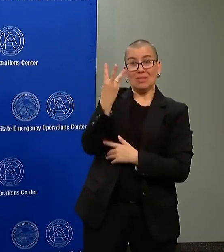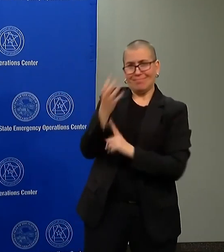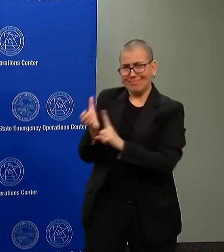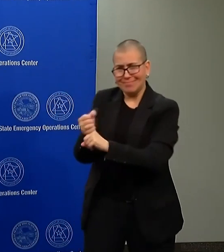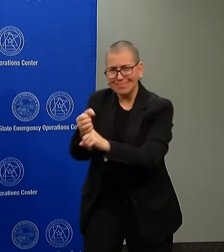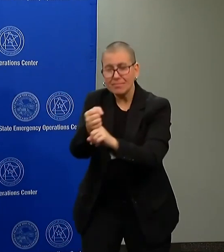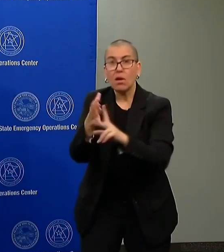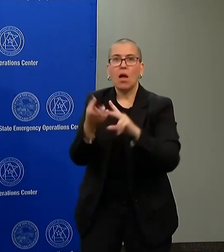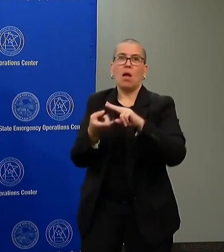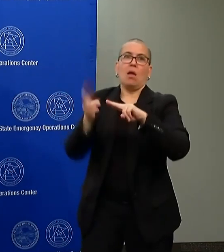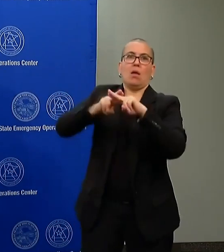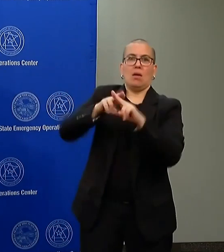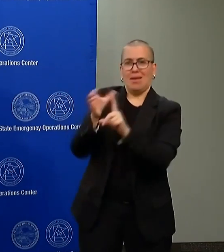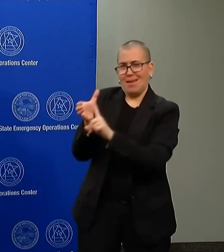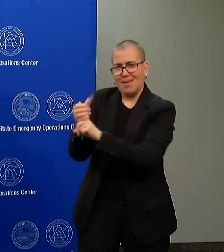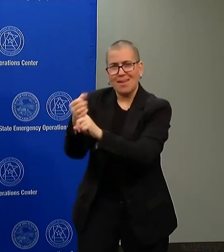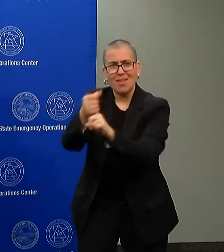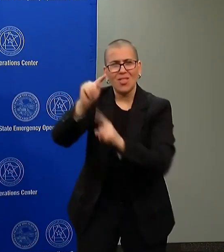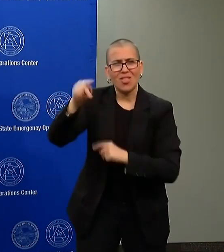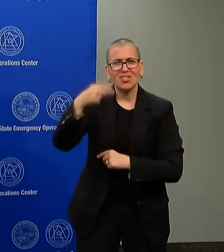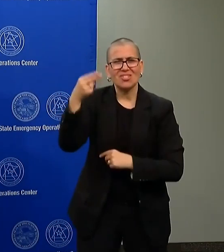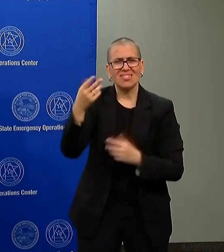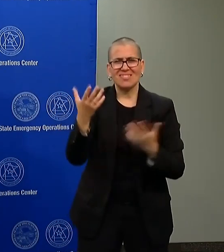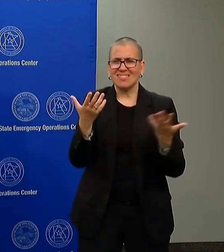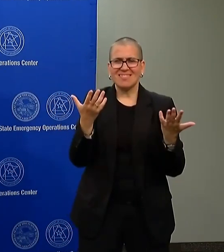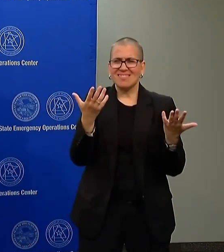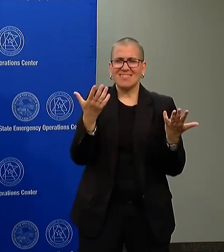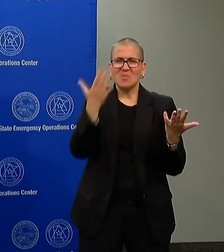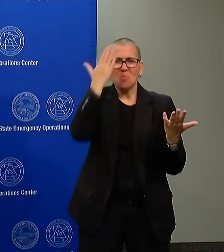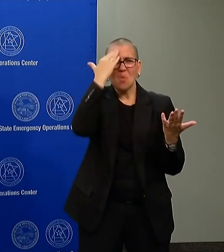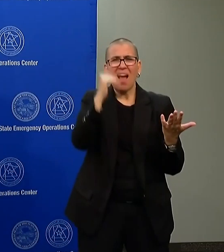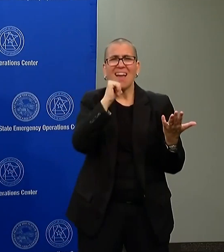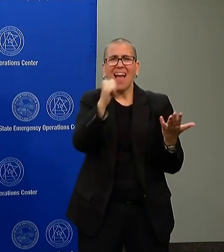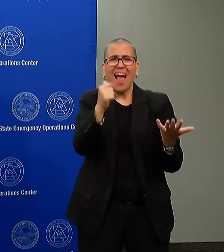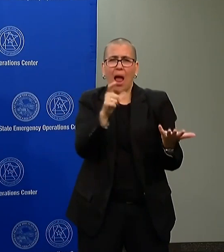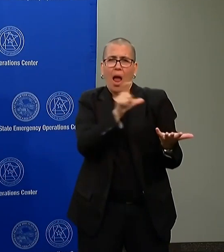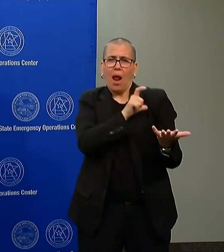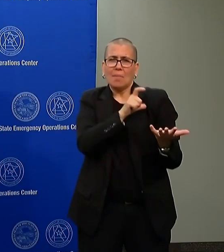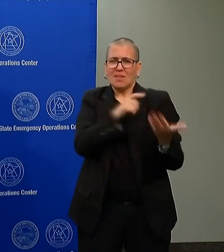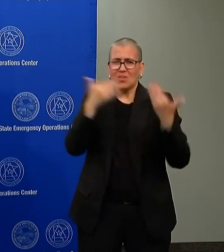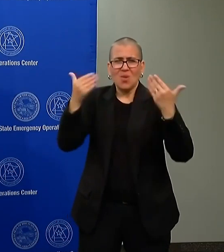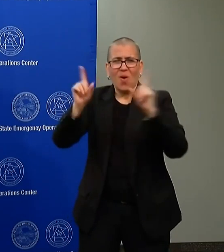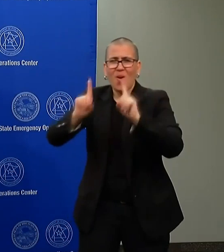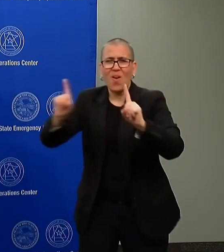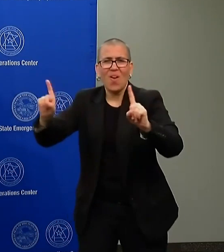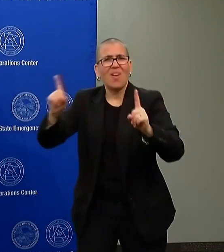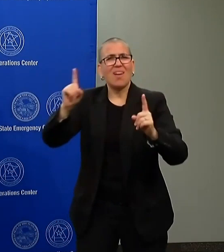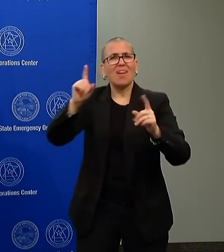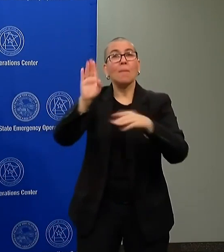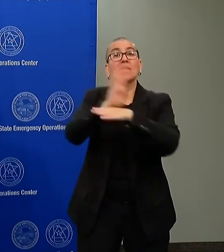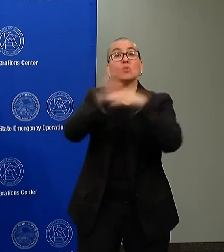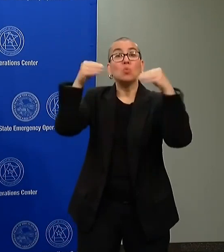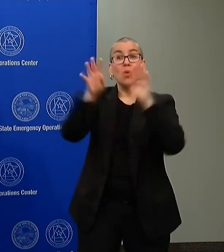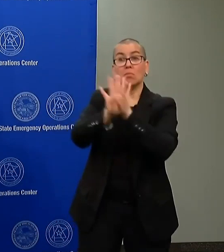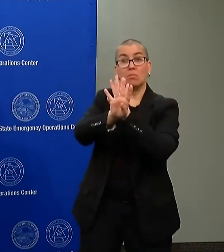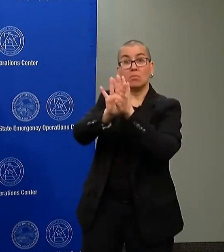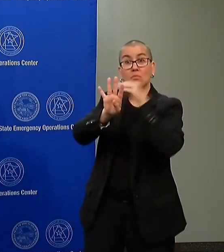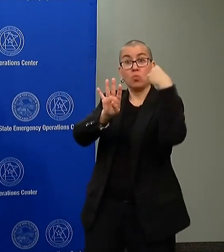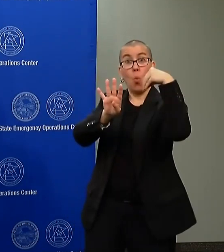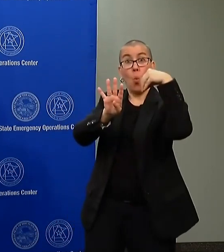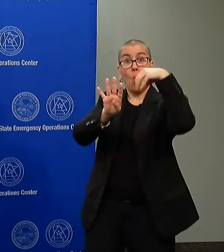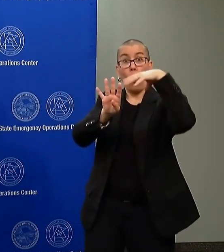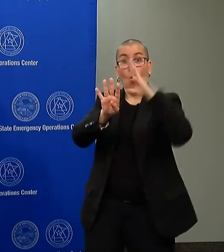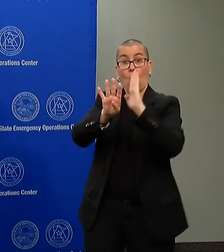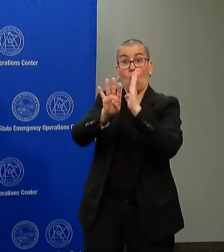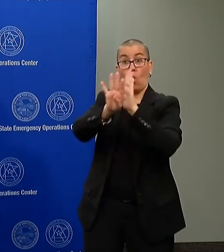And why don't we have an officer place to each and every business? If we were to place an officer at all of the